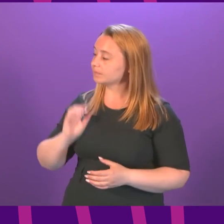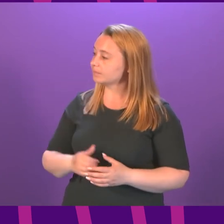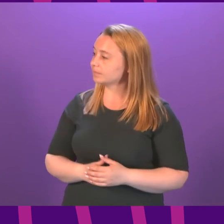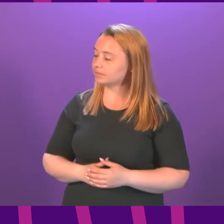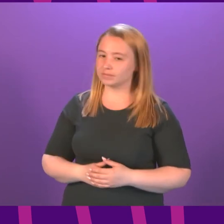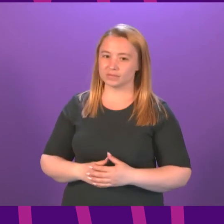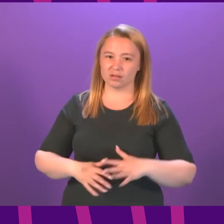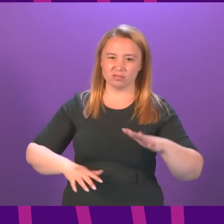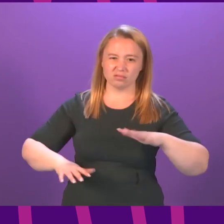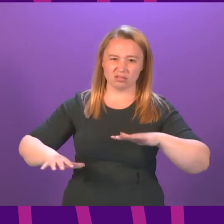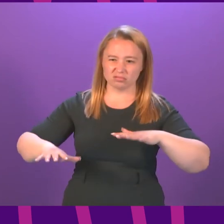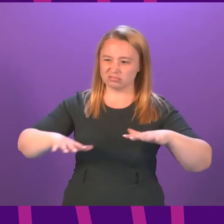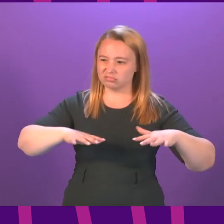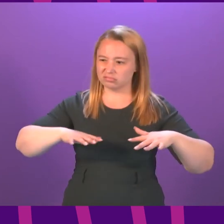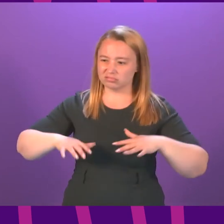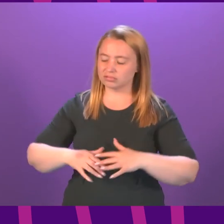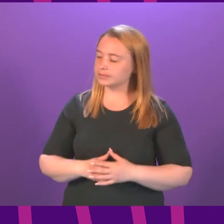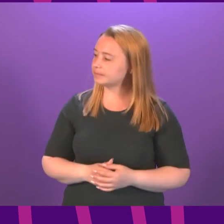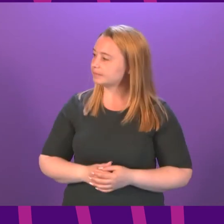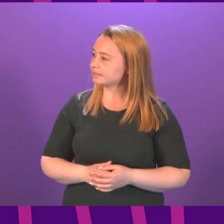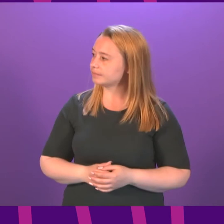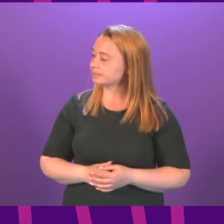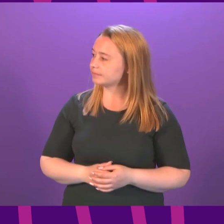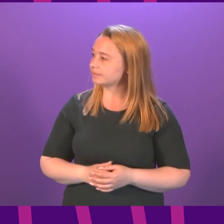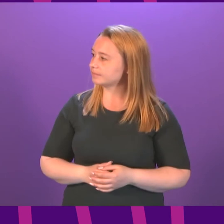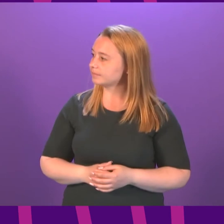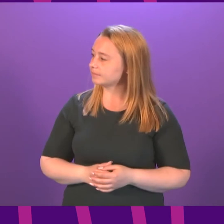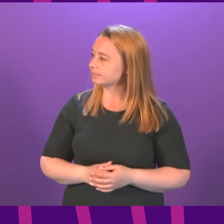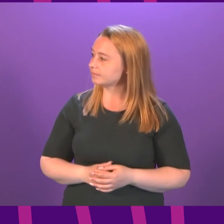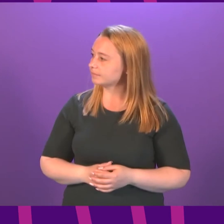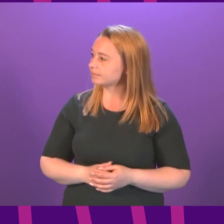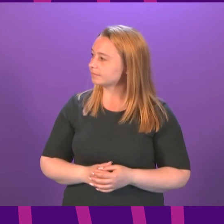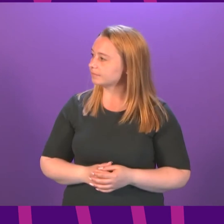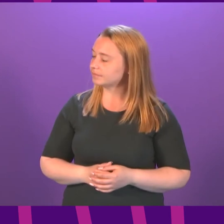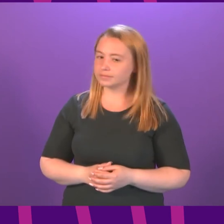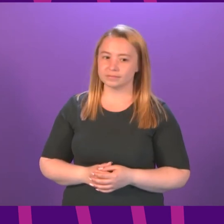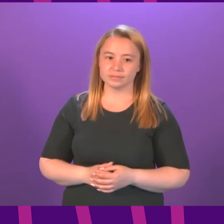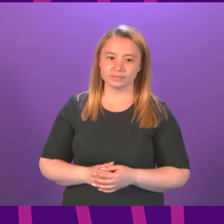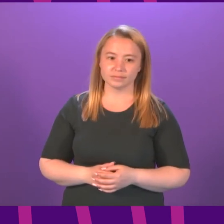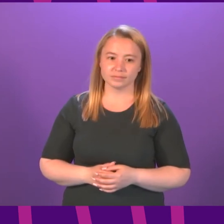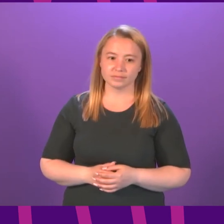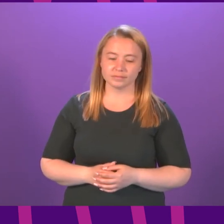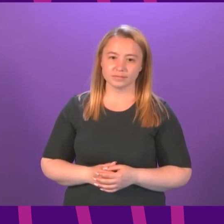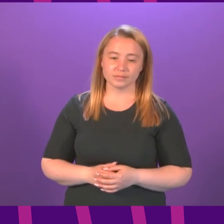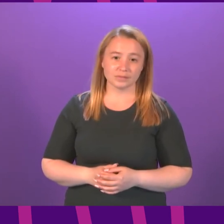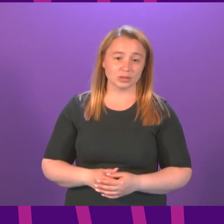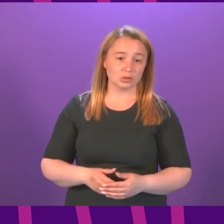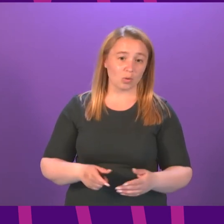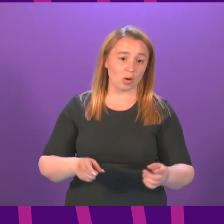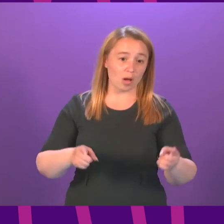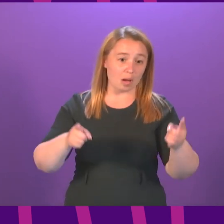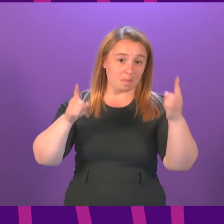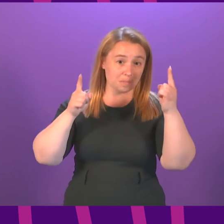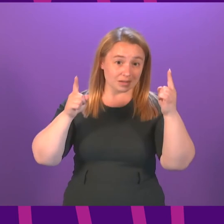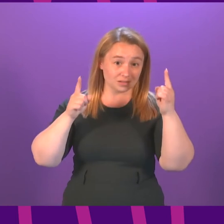I would suggest perhaps that the member is straying beyond the bounds of this